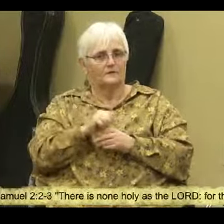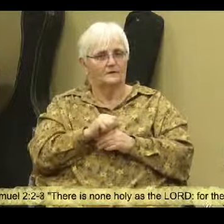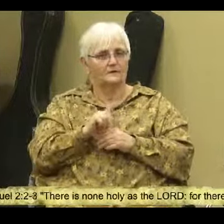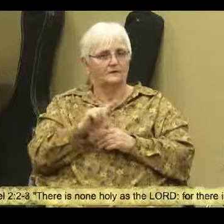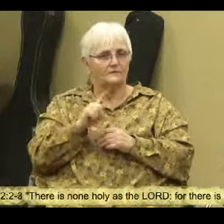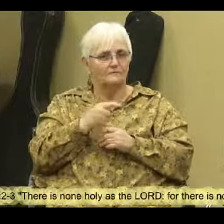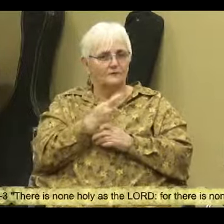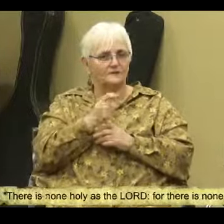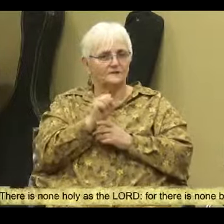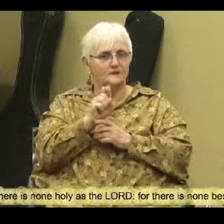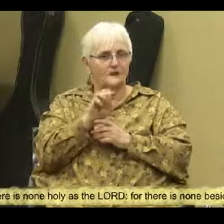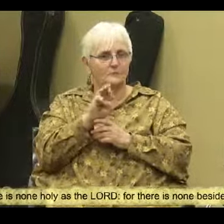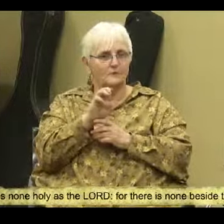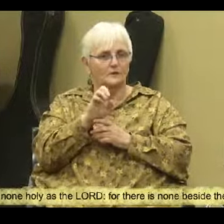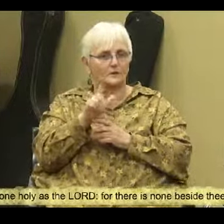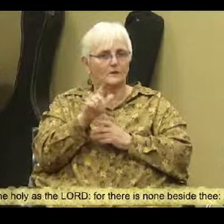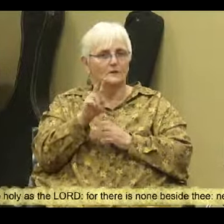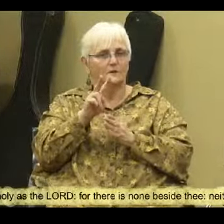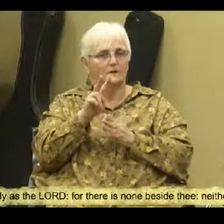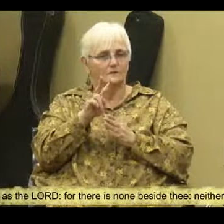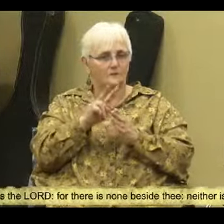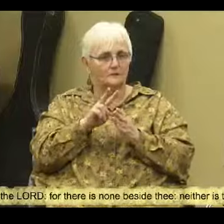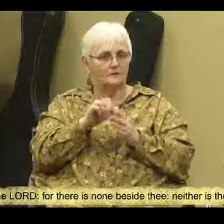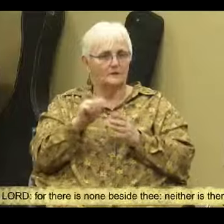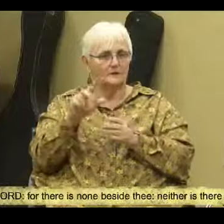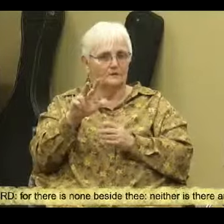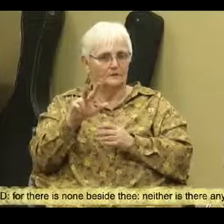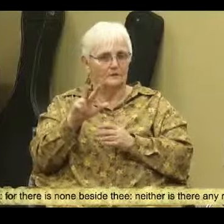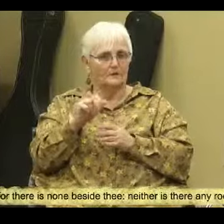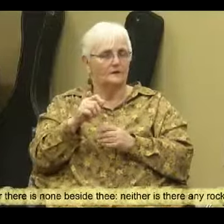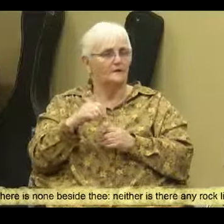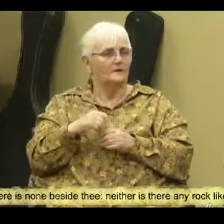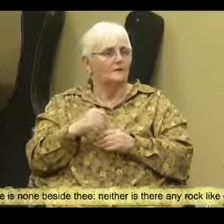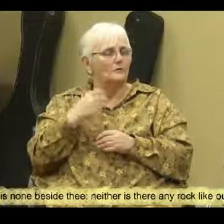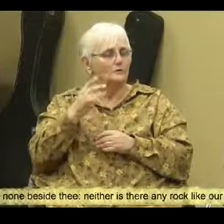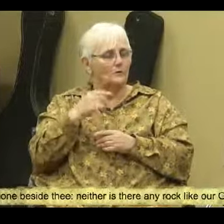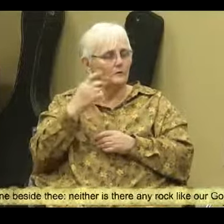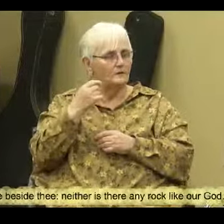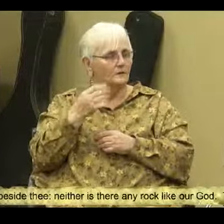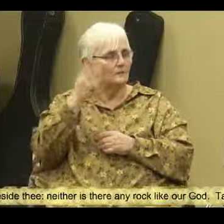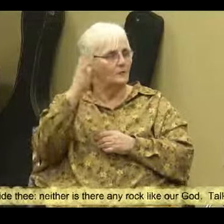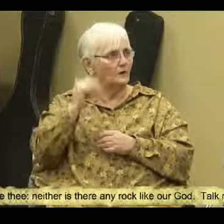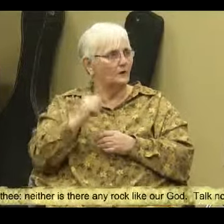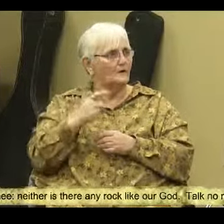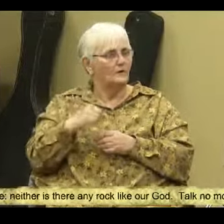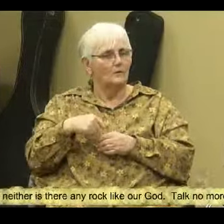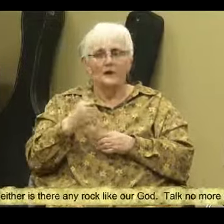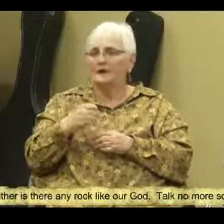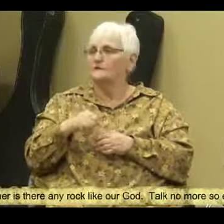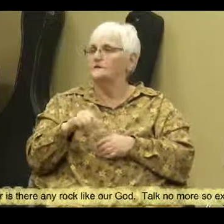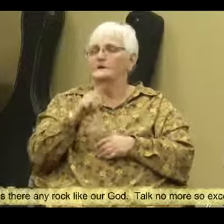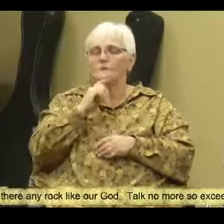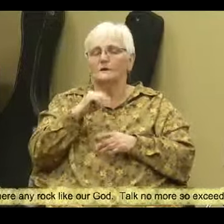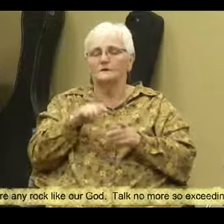No one is holy like the Lord, for there is none besides you, nor is there any rock like our God.